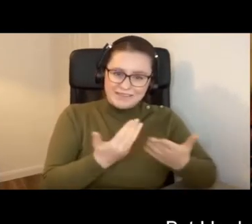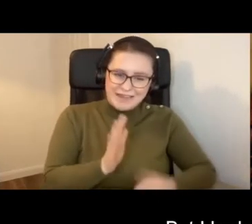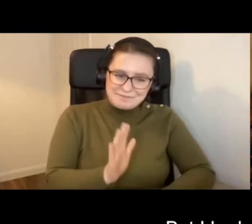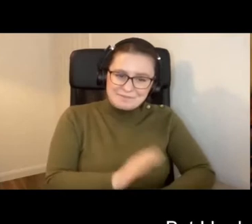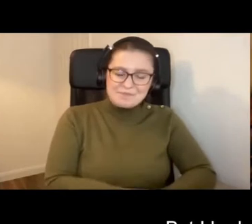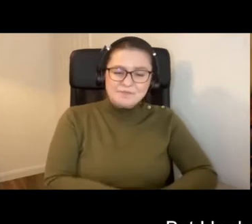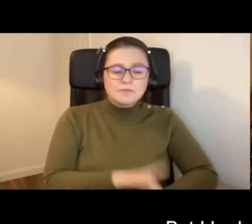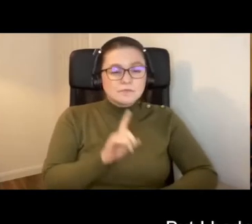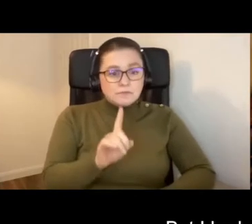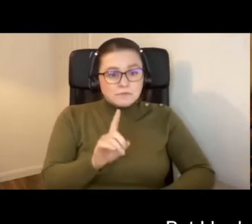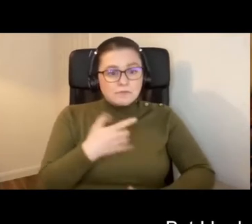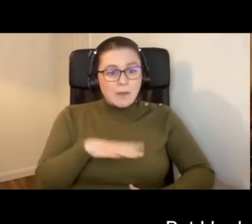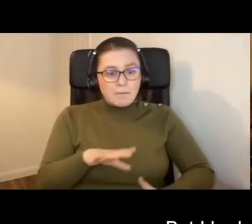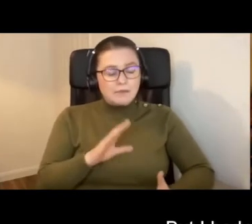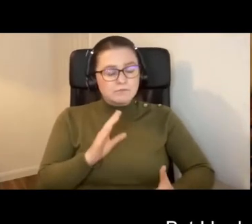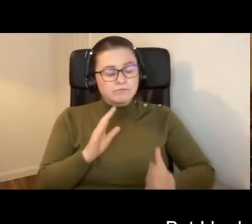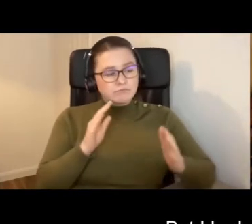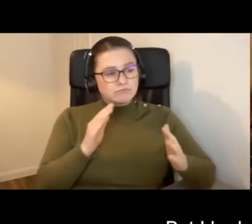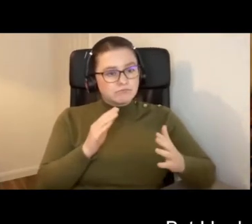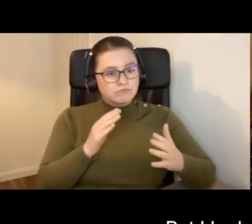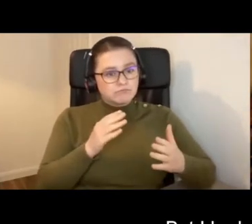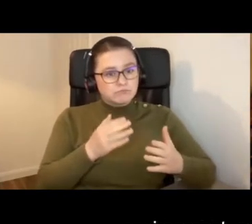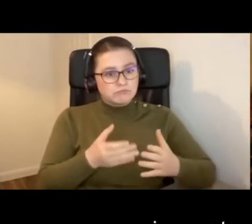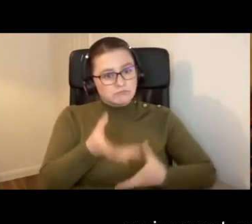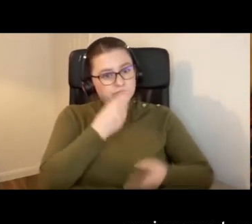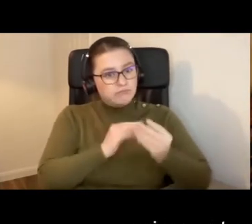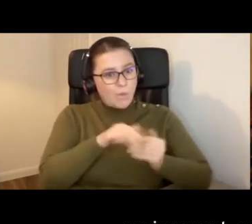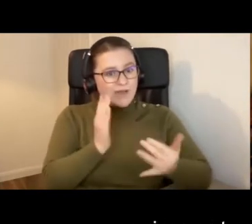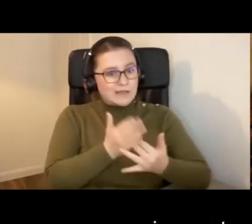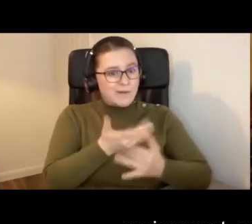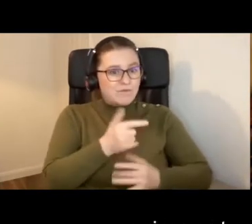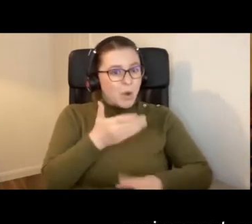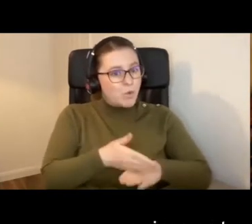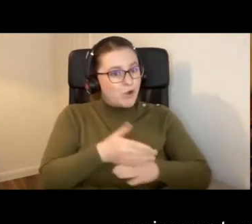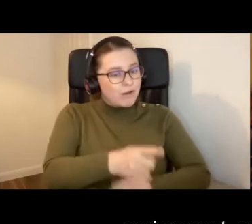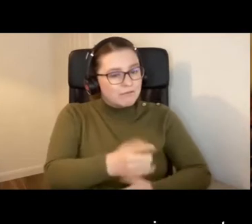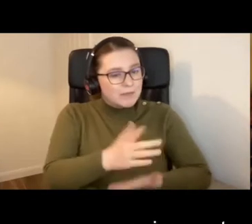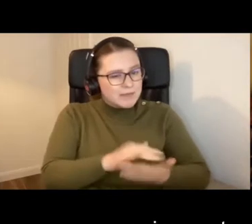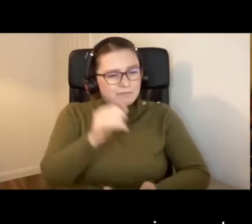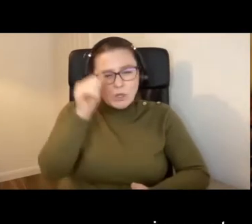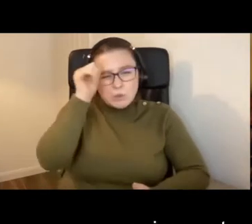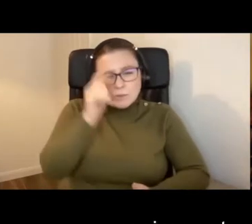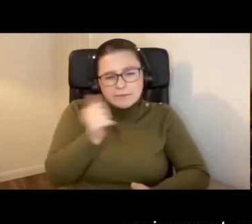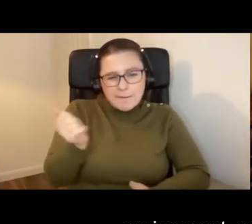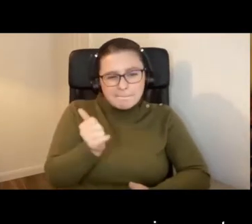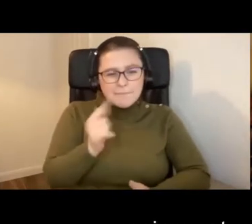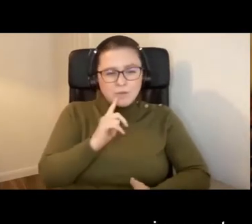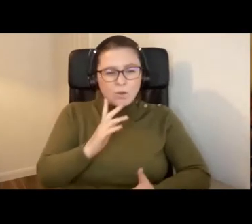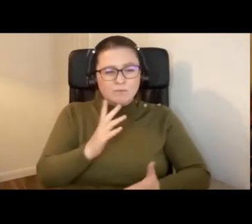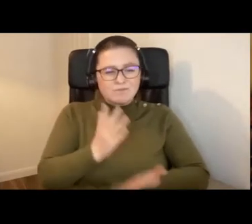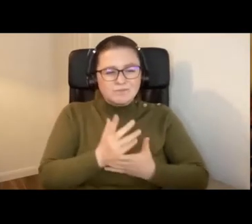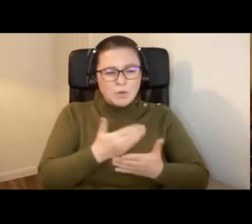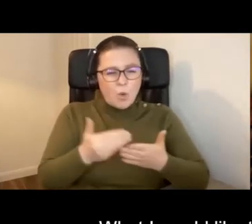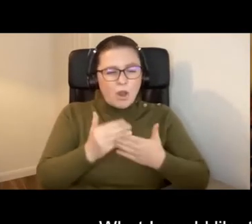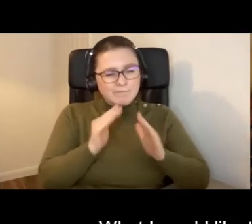But I had worked on accessibility before in my working environment, so it's something fairly near and dear to my heart.